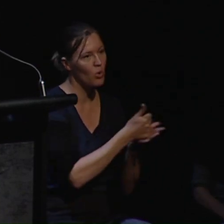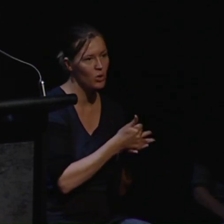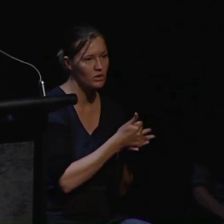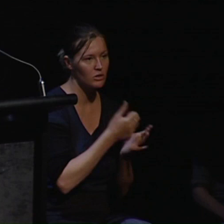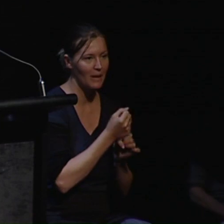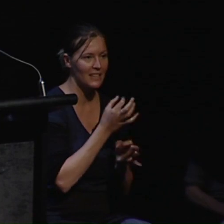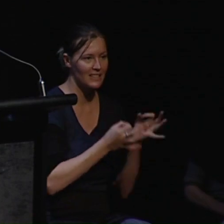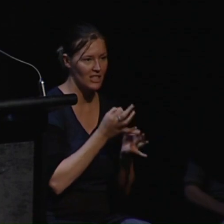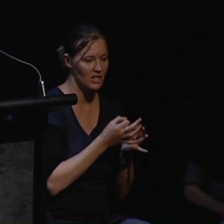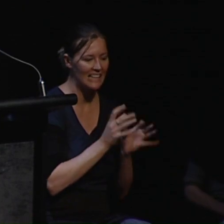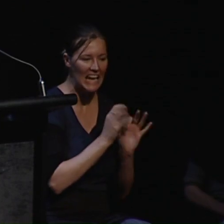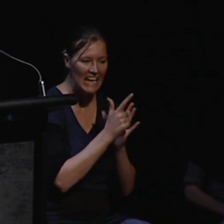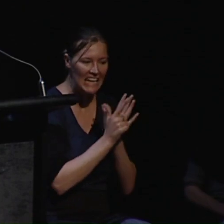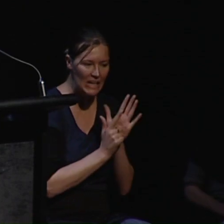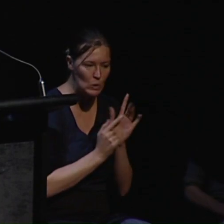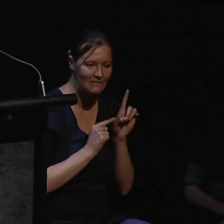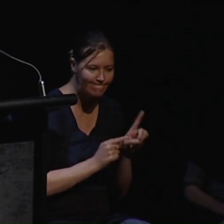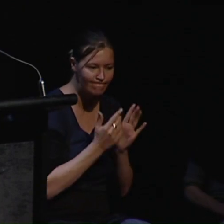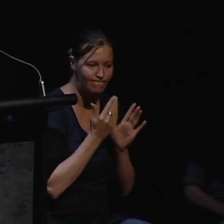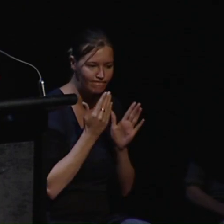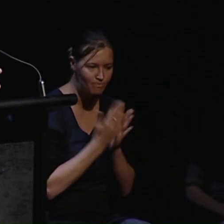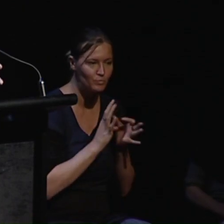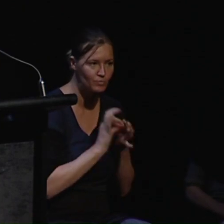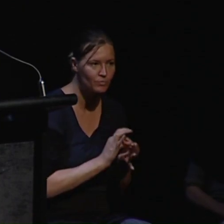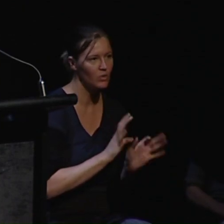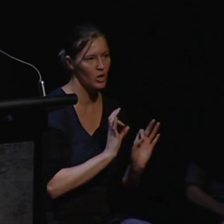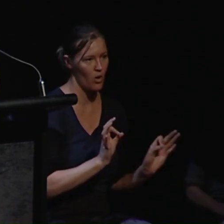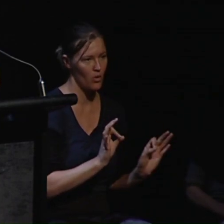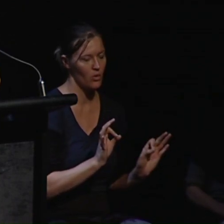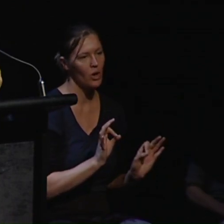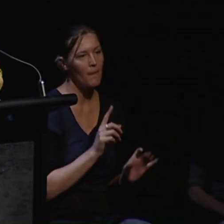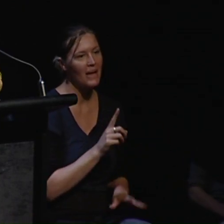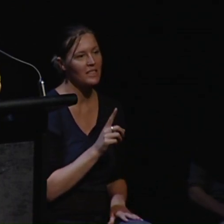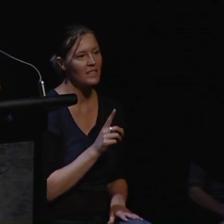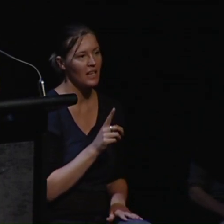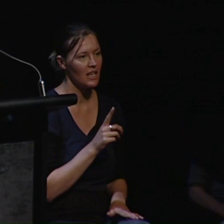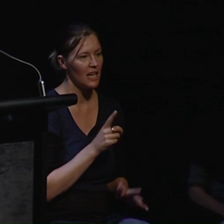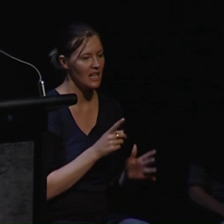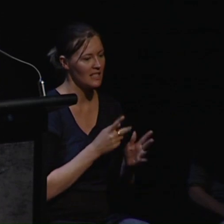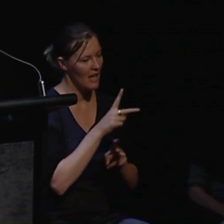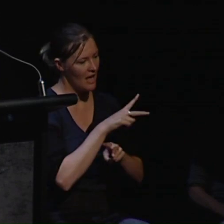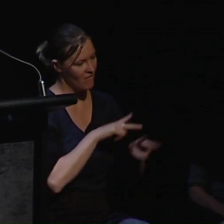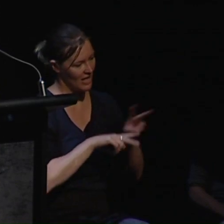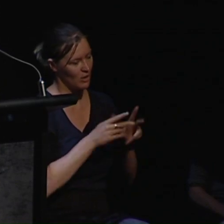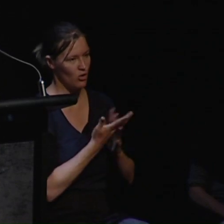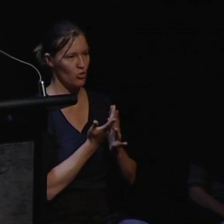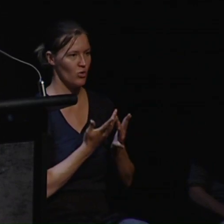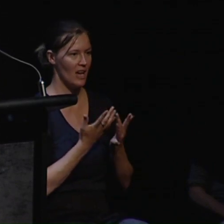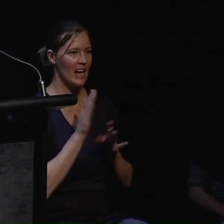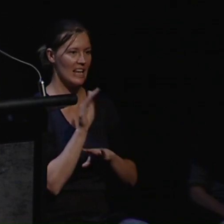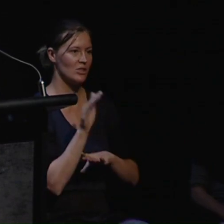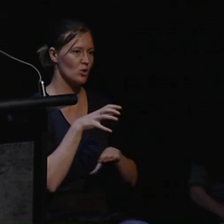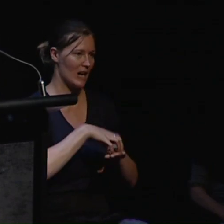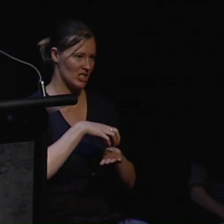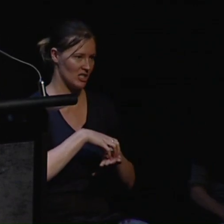legally binding however it's evaluated through an external agency. That's what's happening